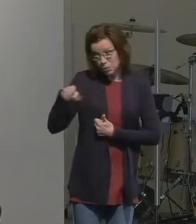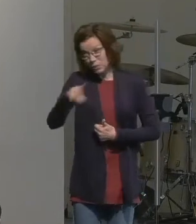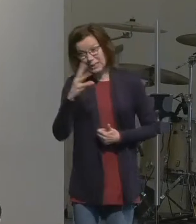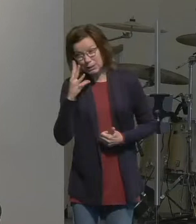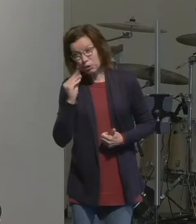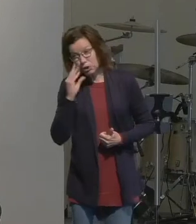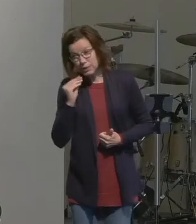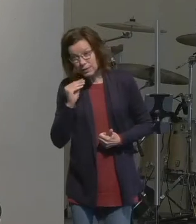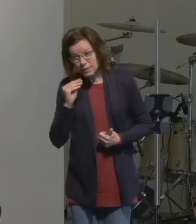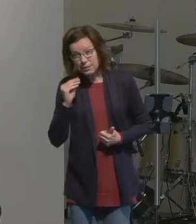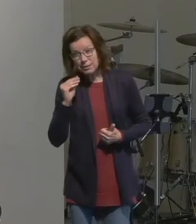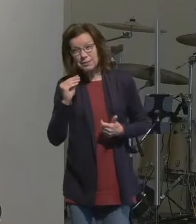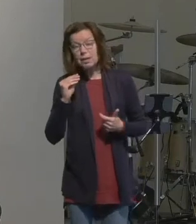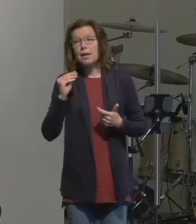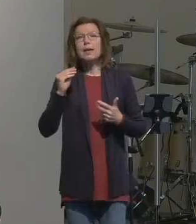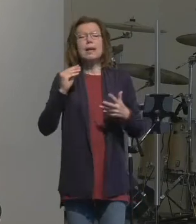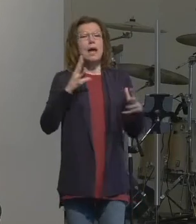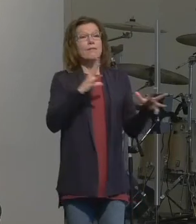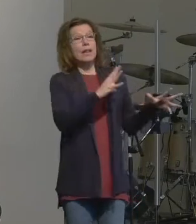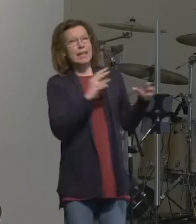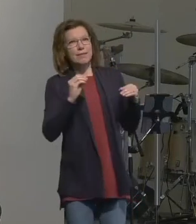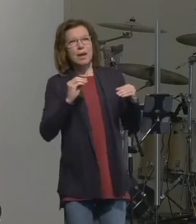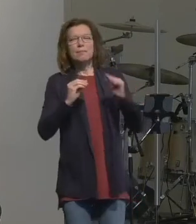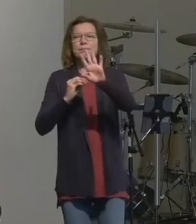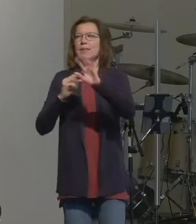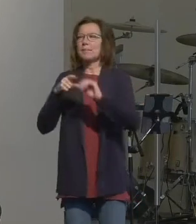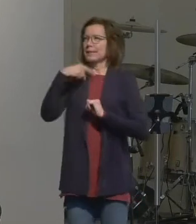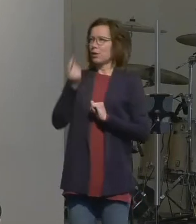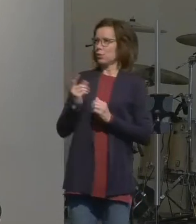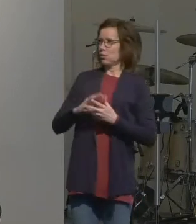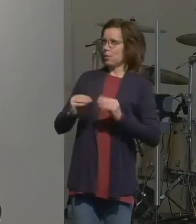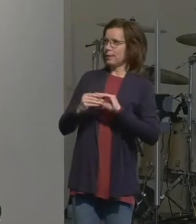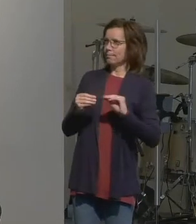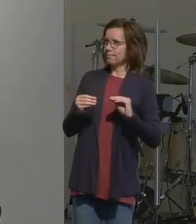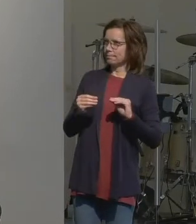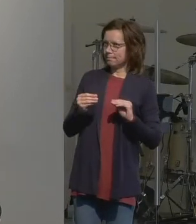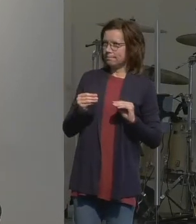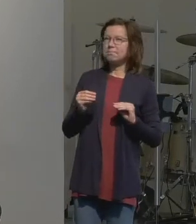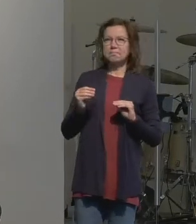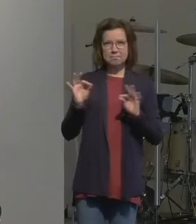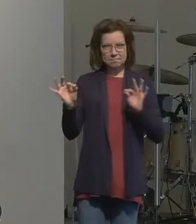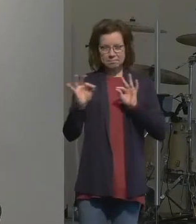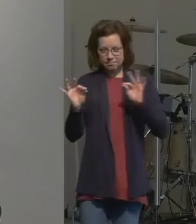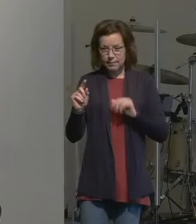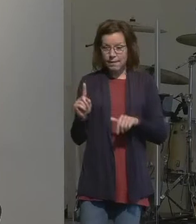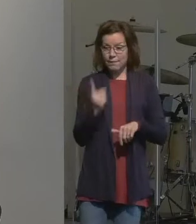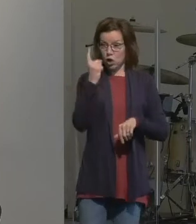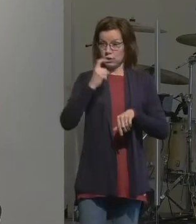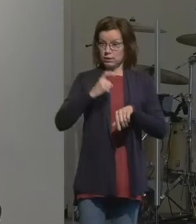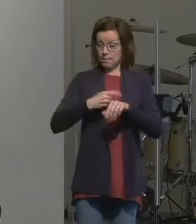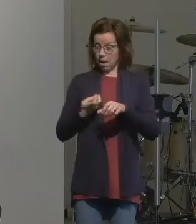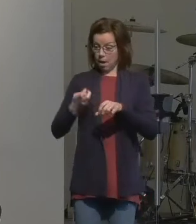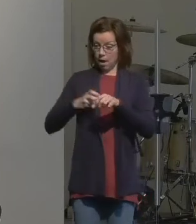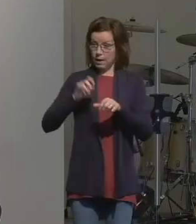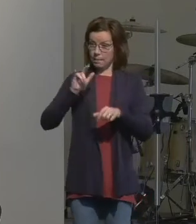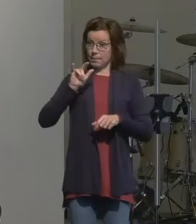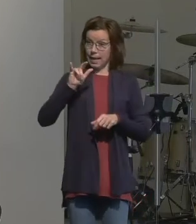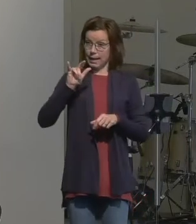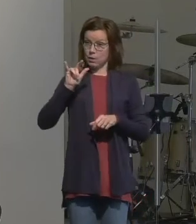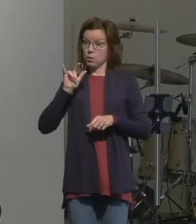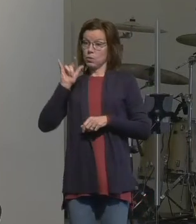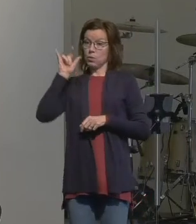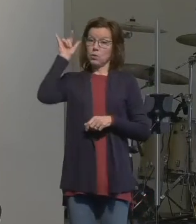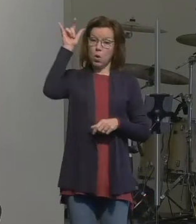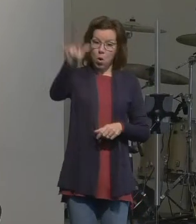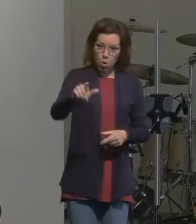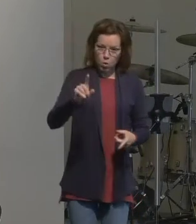when you first get on the plane, well actually let me give you a narrative, a little illustration. The first time I flew on a plane was to go to Lackland Air Force